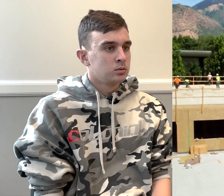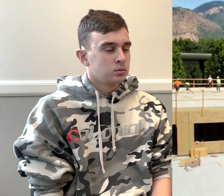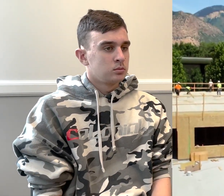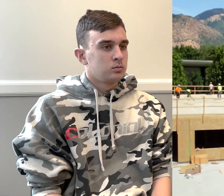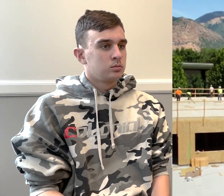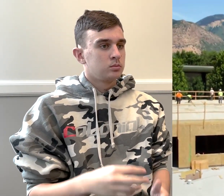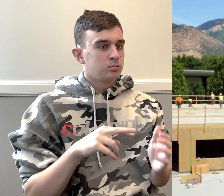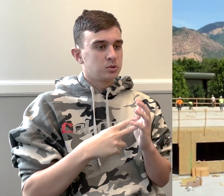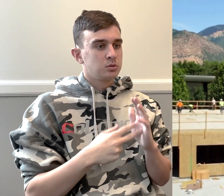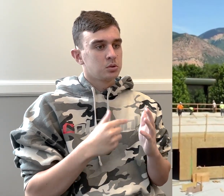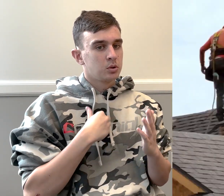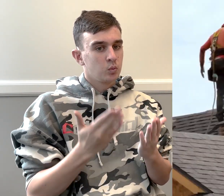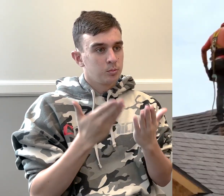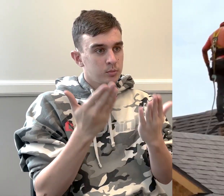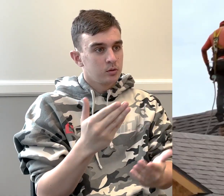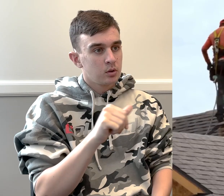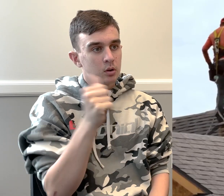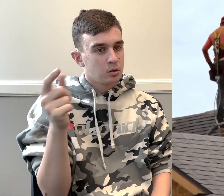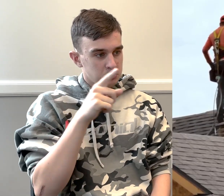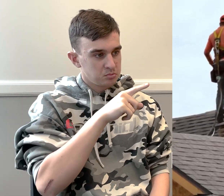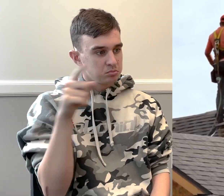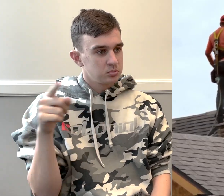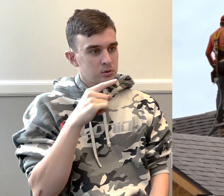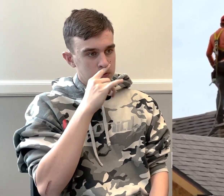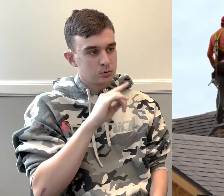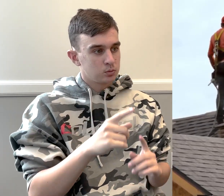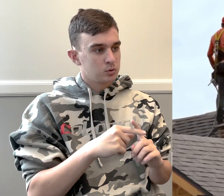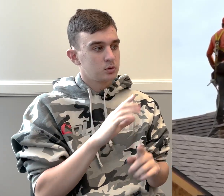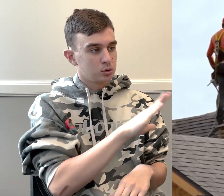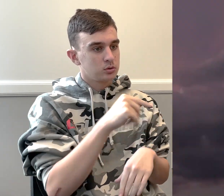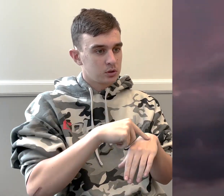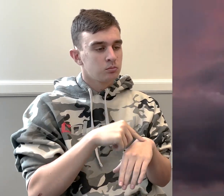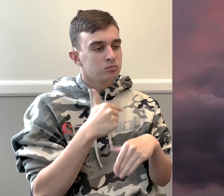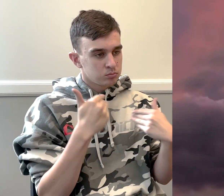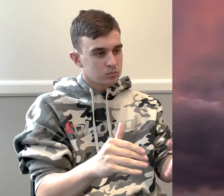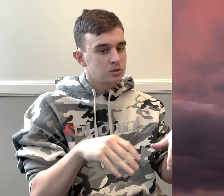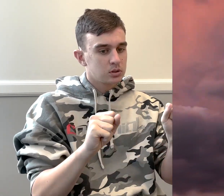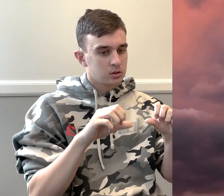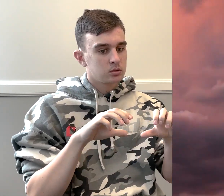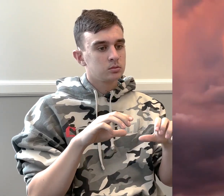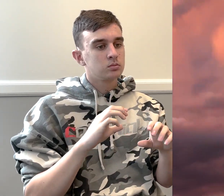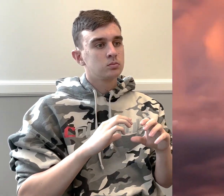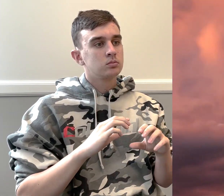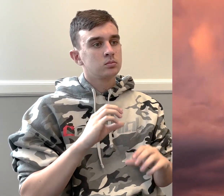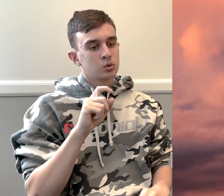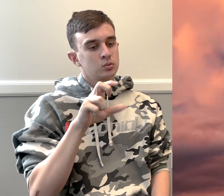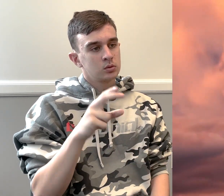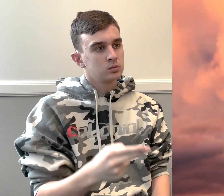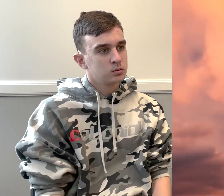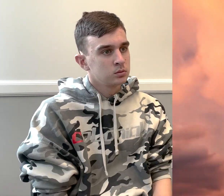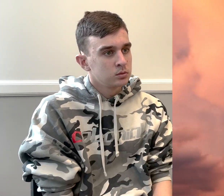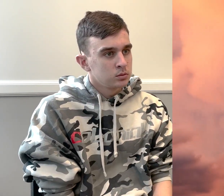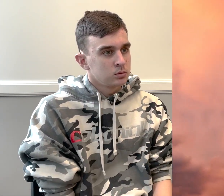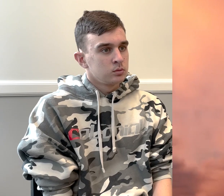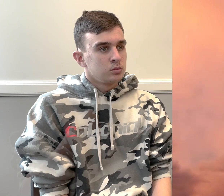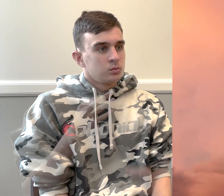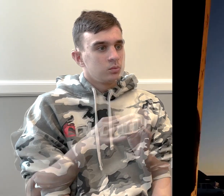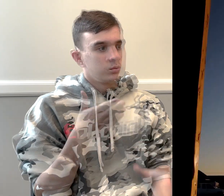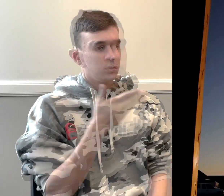and so I would recommend other students when their time comes to take classes at the OTEC. I had an interpreter there